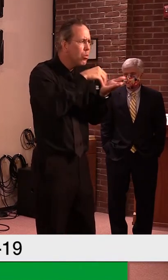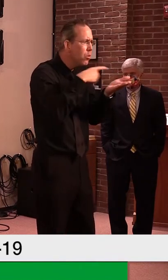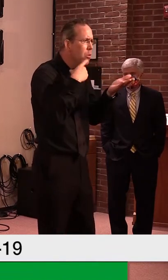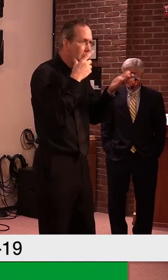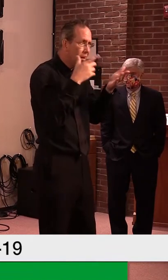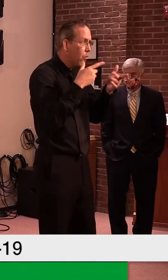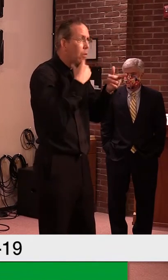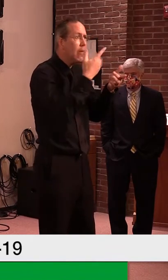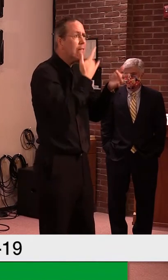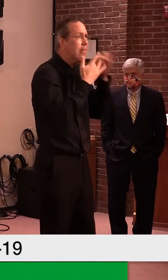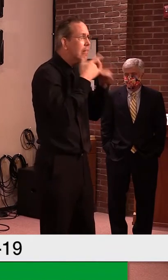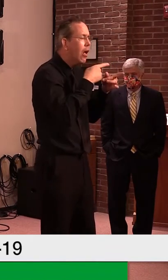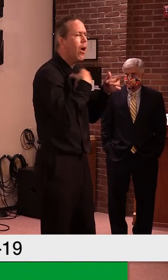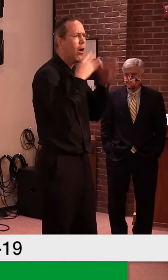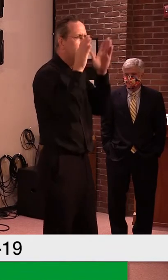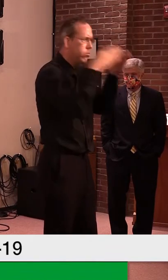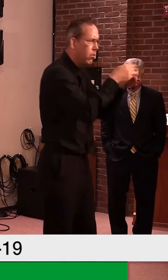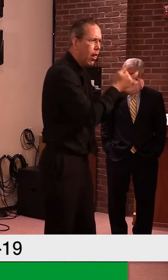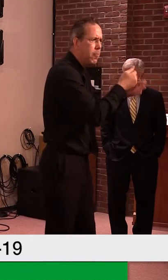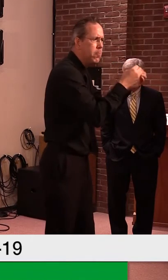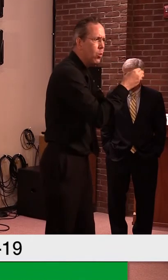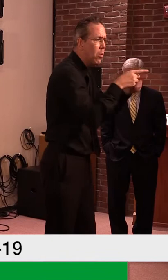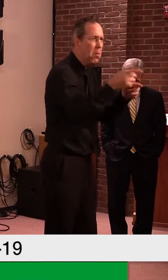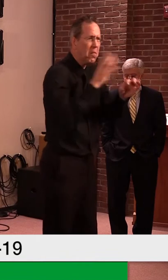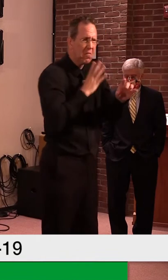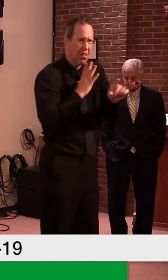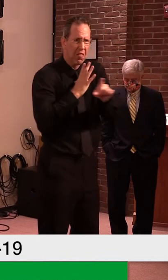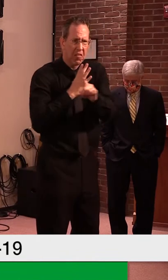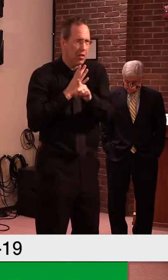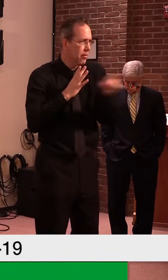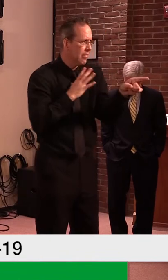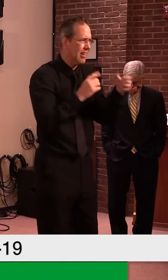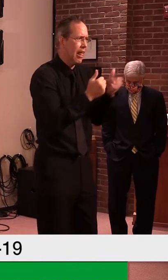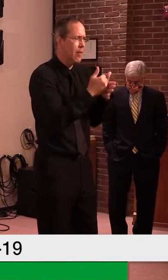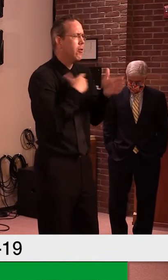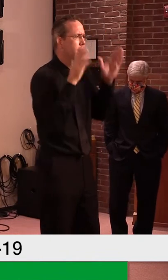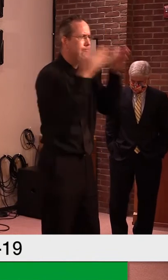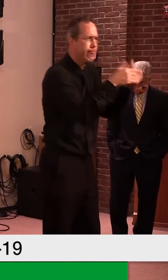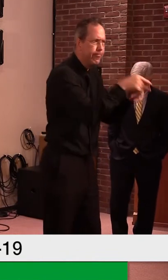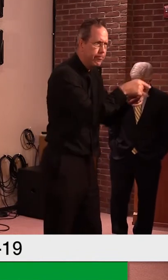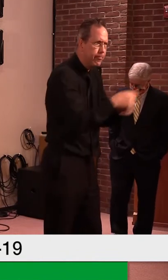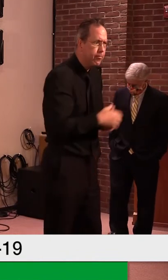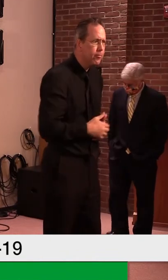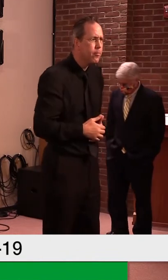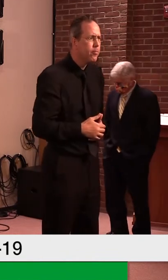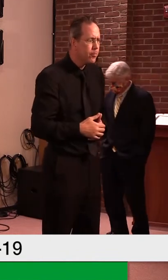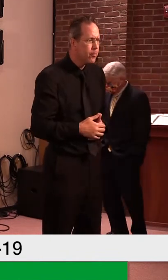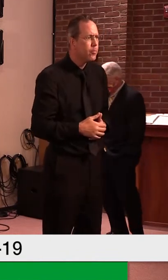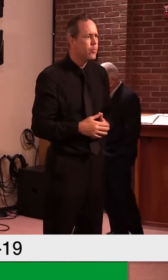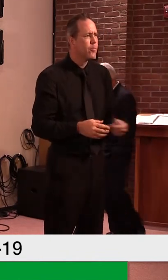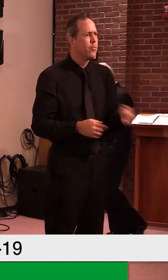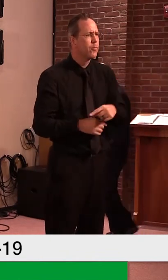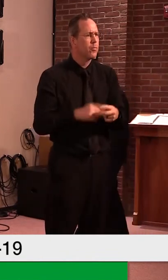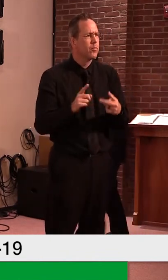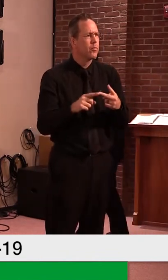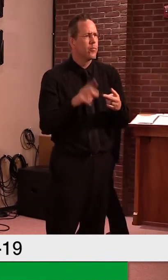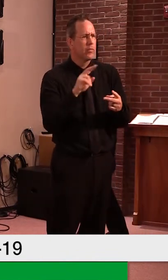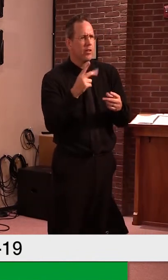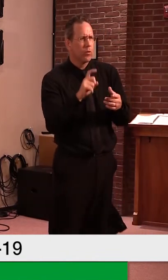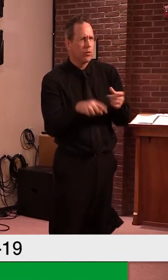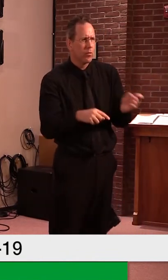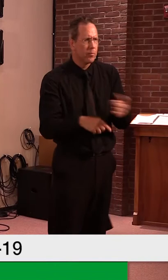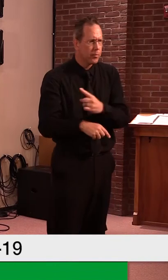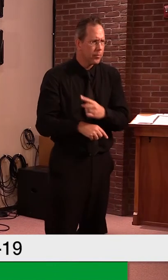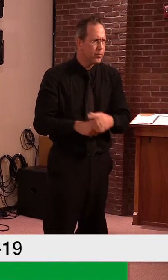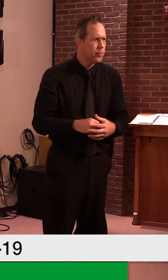Thank you. And for secretary Curley, um, I know local business asked me, they had applied for state grants through the ACCD